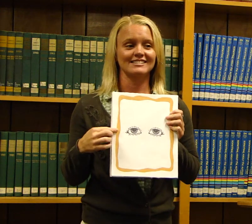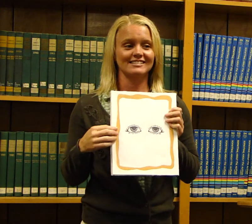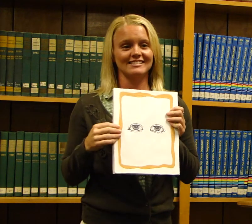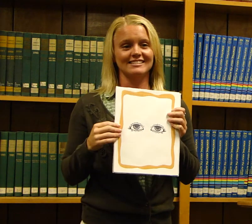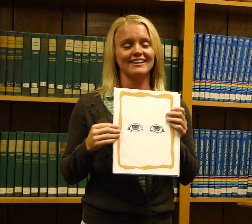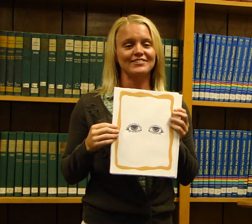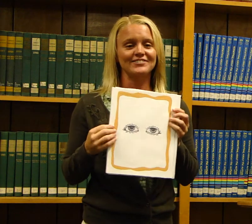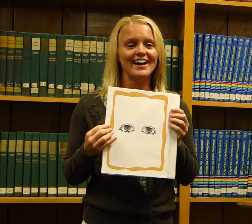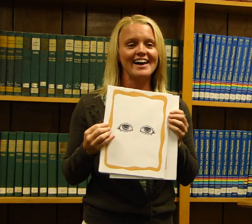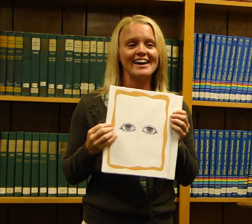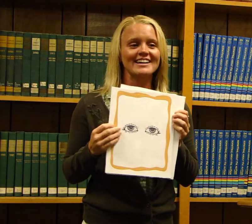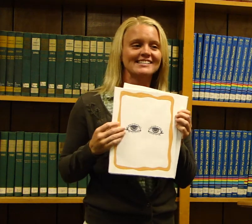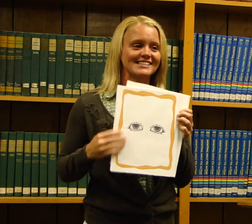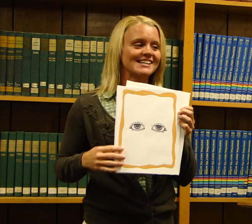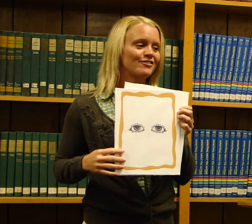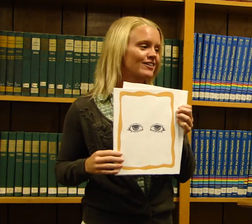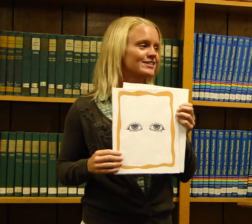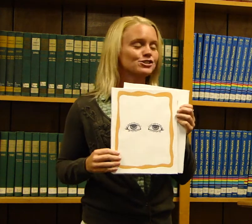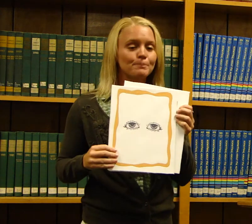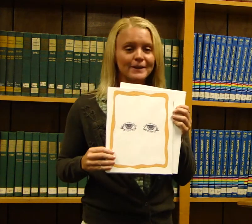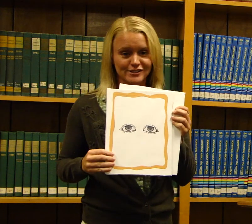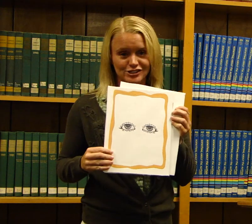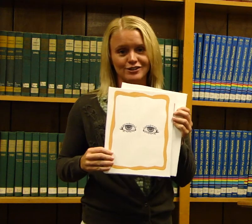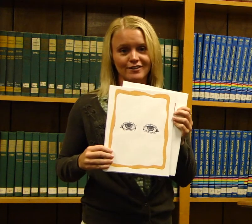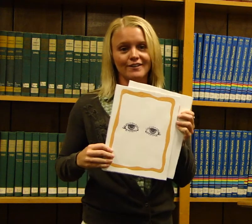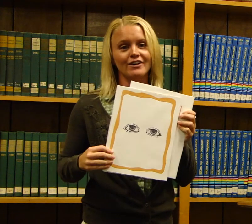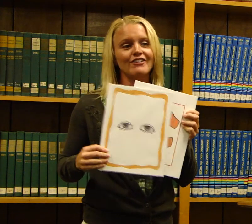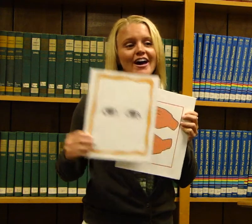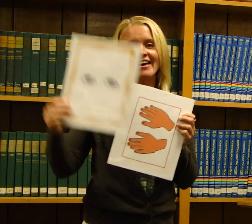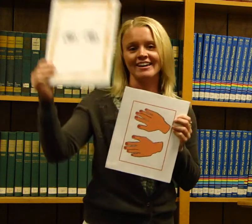All right! Now find your picture of eyes.